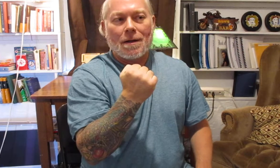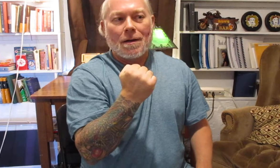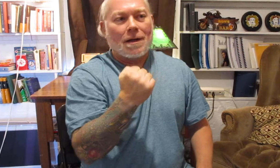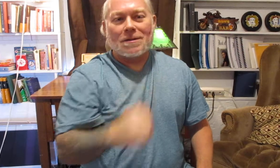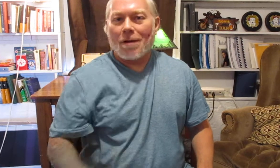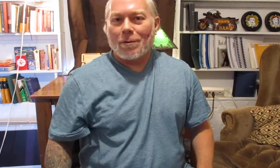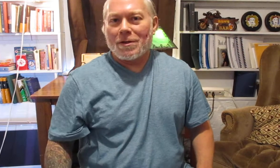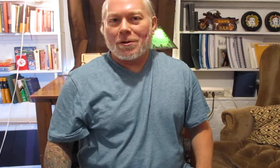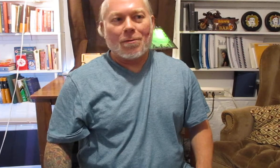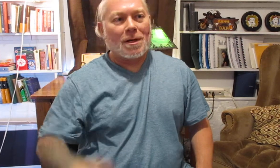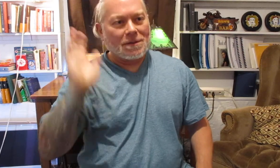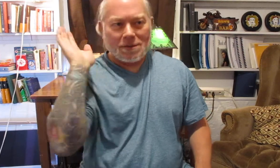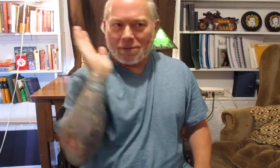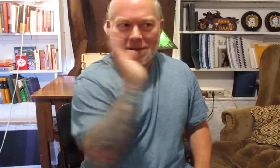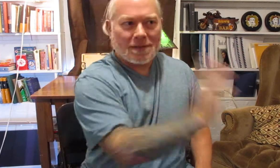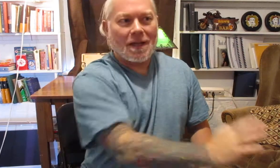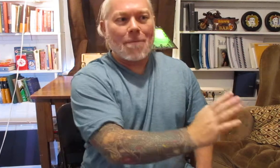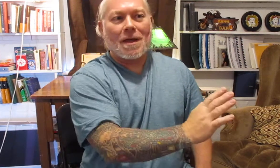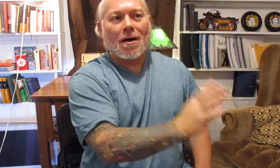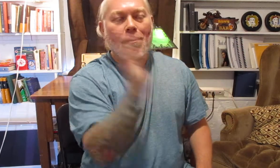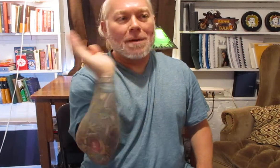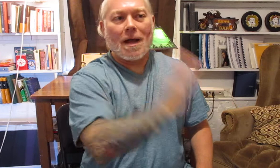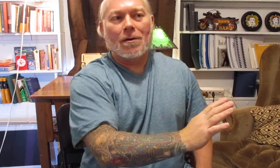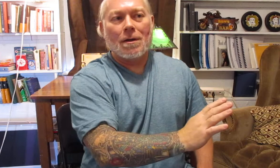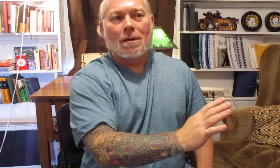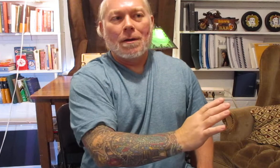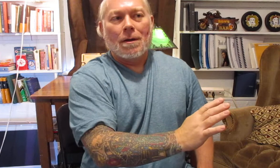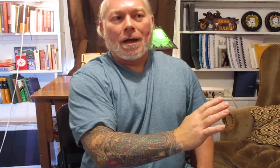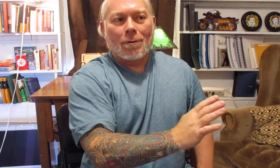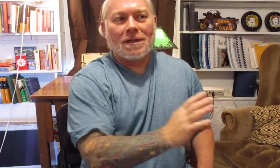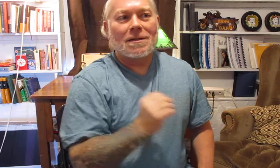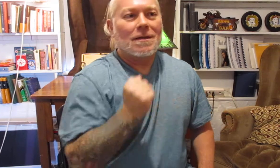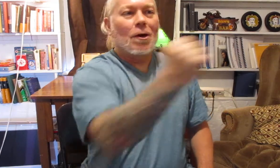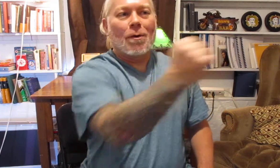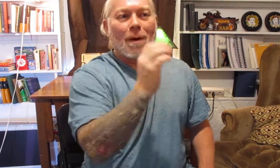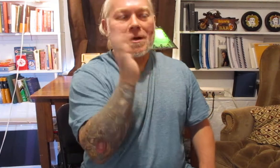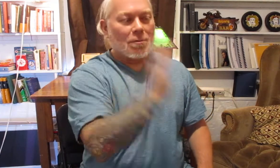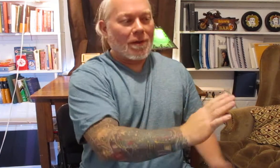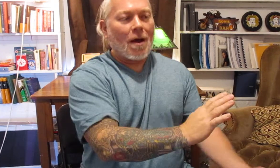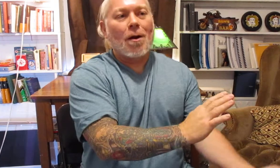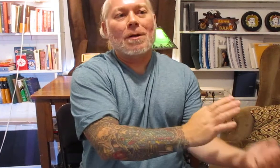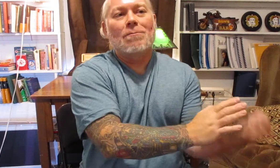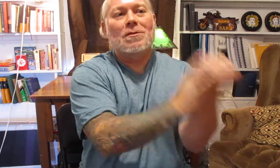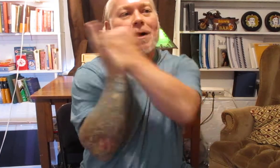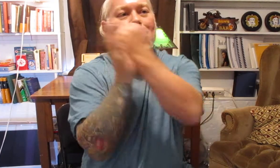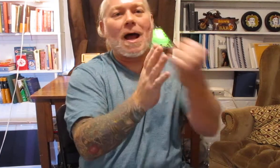that's not really true because as soon as they slap that arm down and release it and go to punch well that arm comes straight back